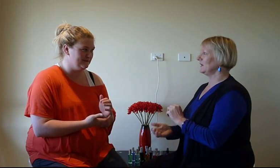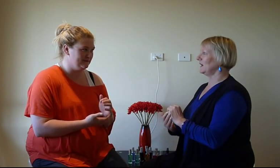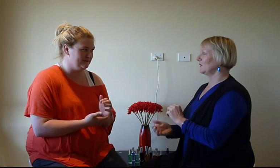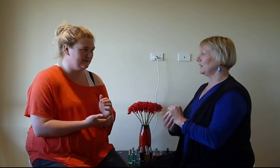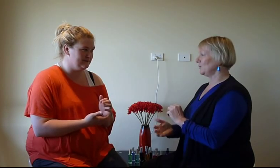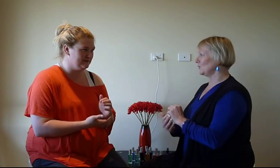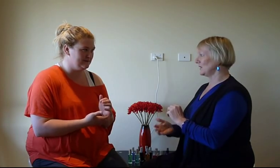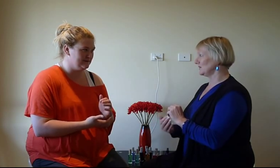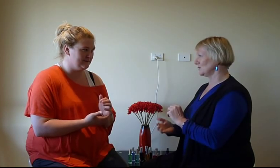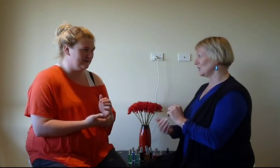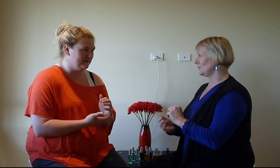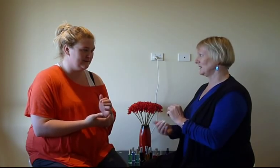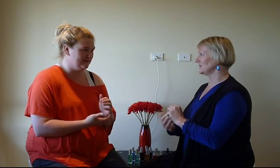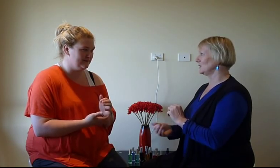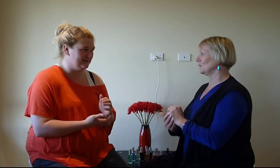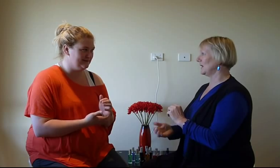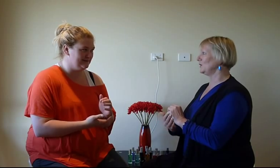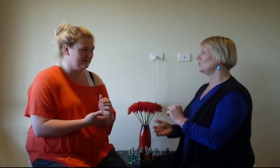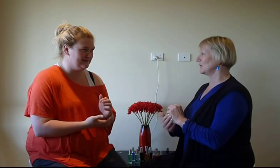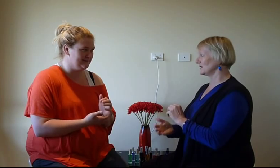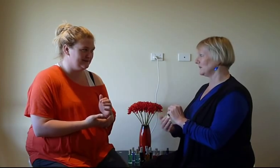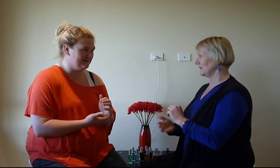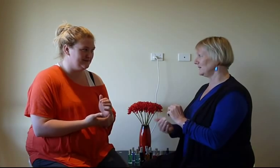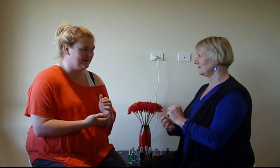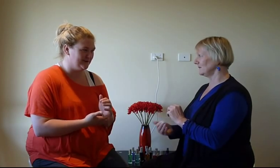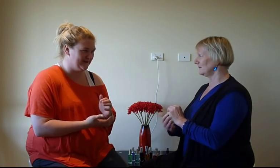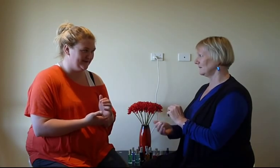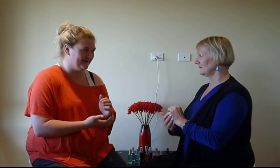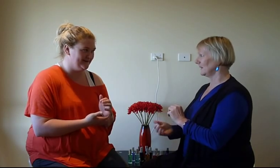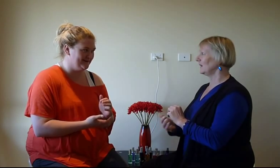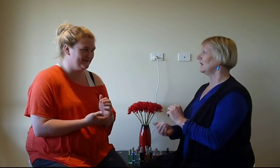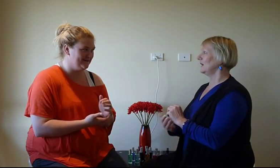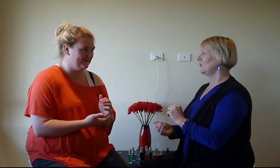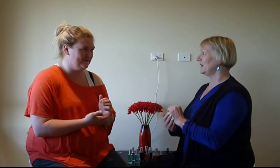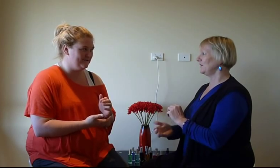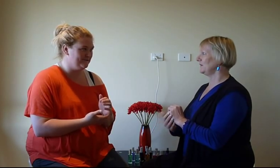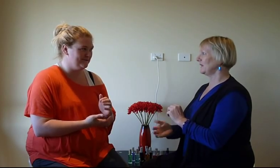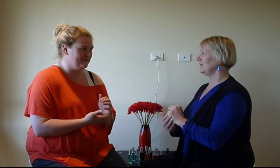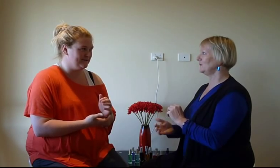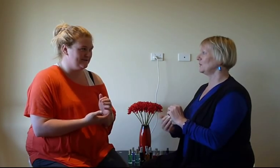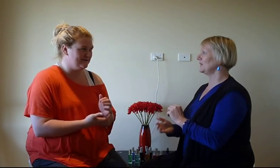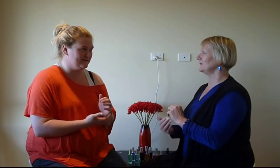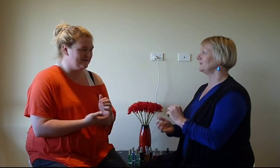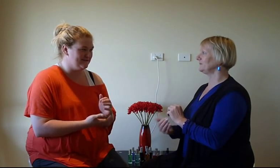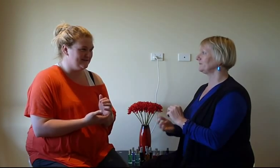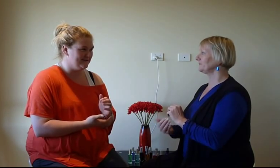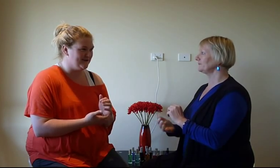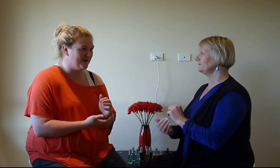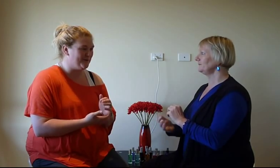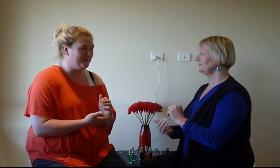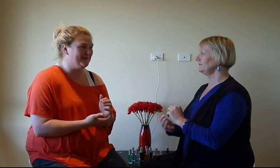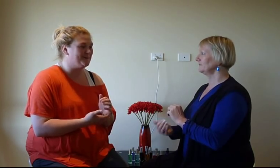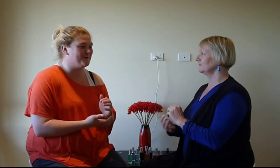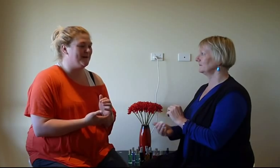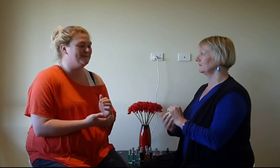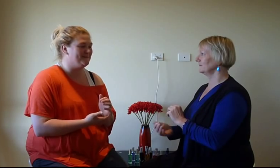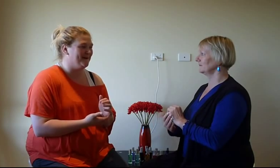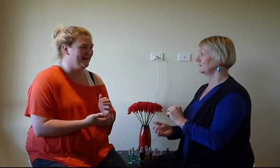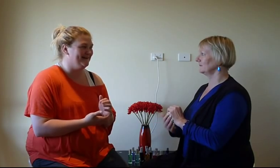like when you walk into the shop and it's not the way you want it to be? I was angry. And where do you feel that in your body? No, probably all the pain was in my hand